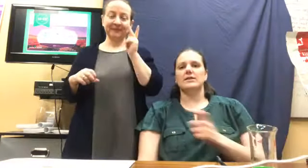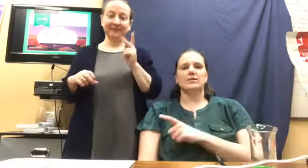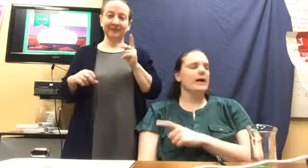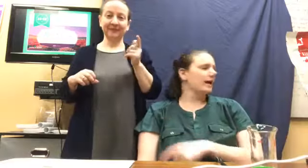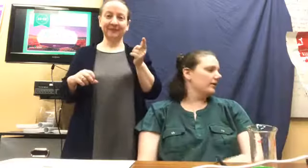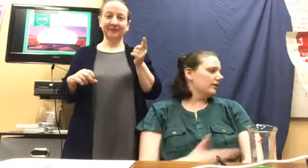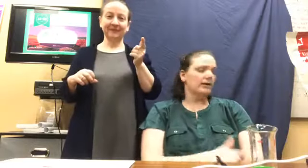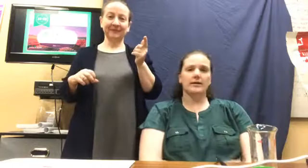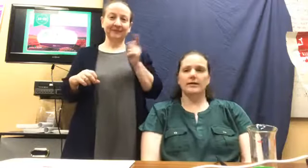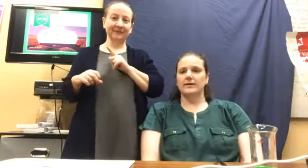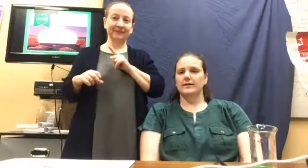you back or.